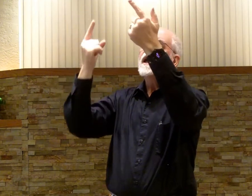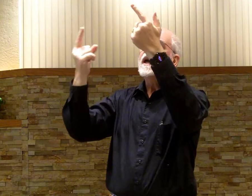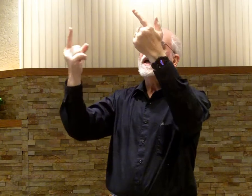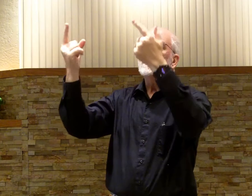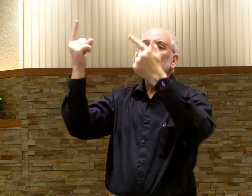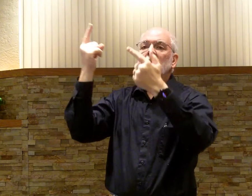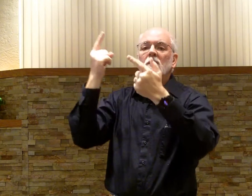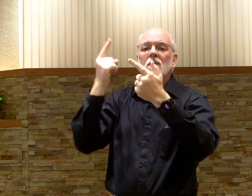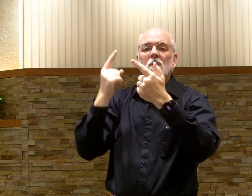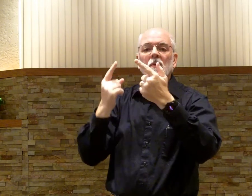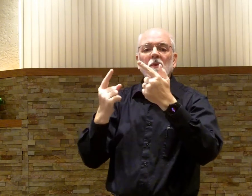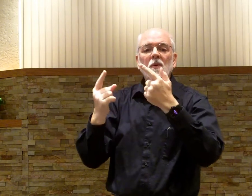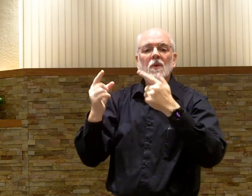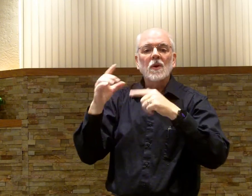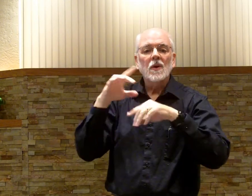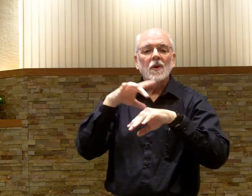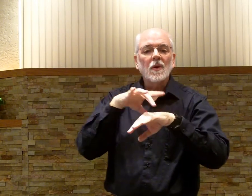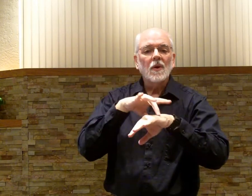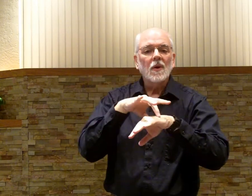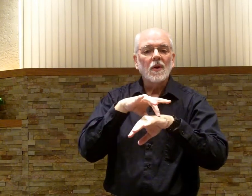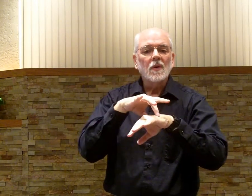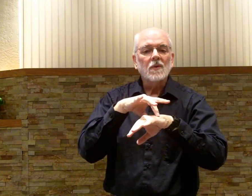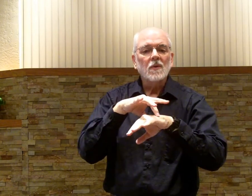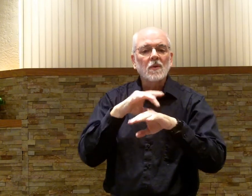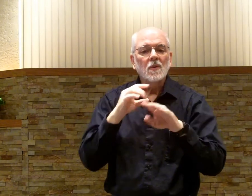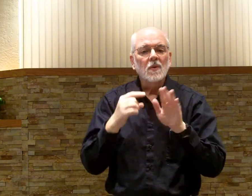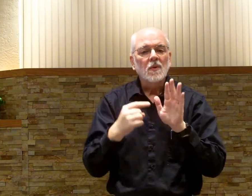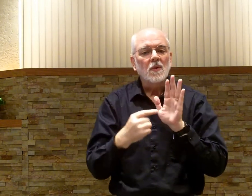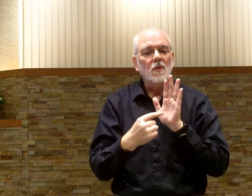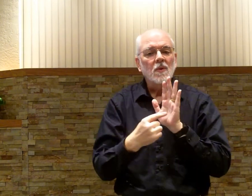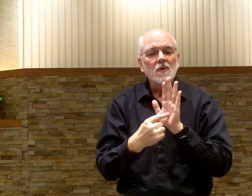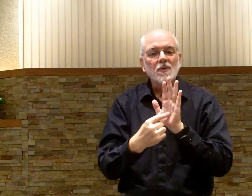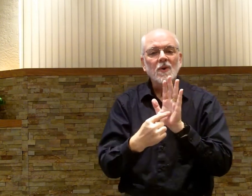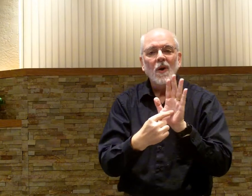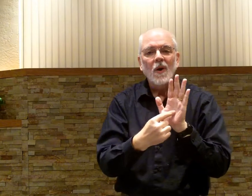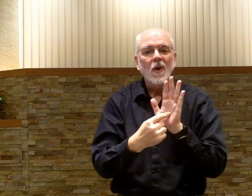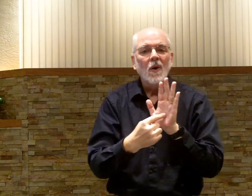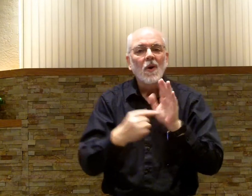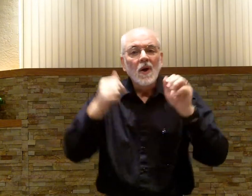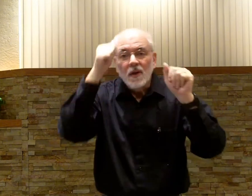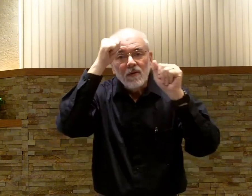came to earth to show the